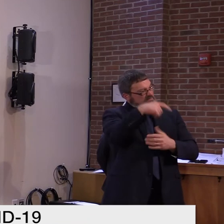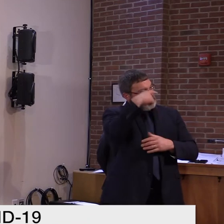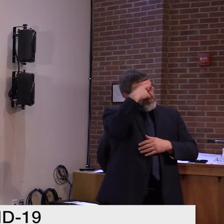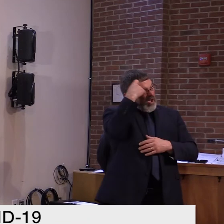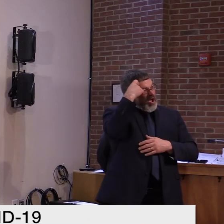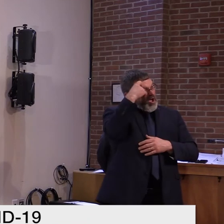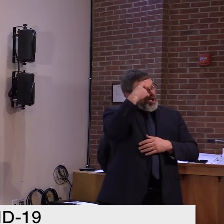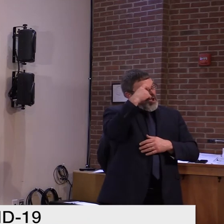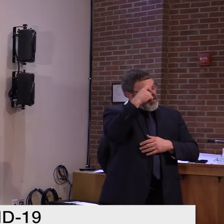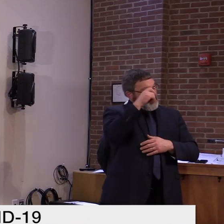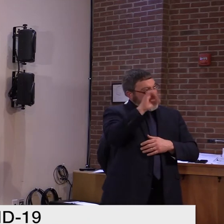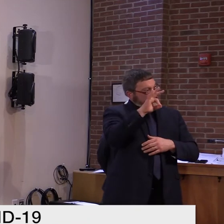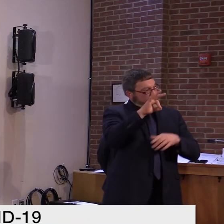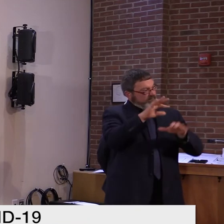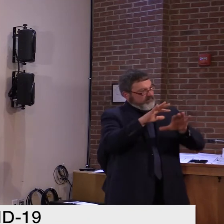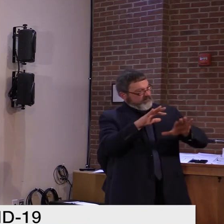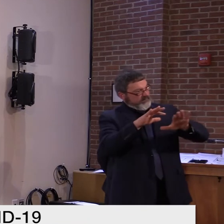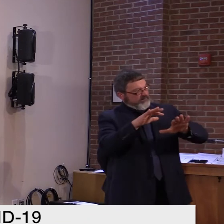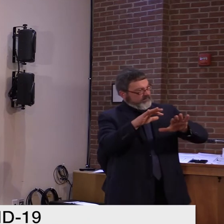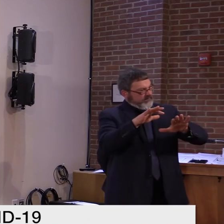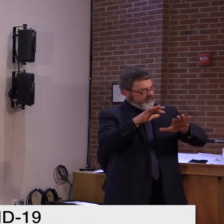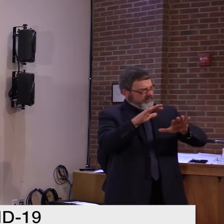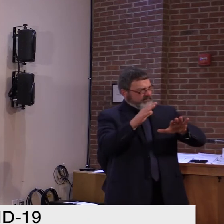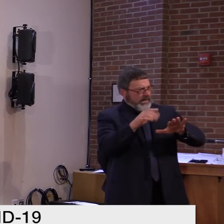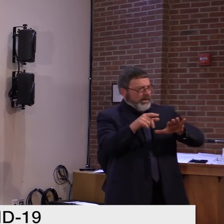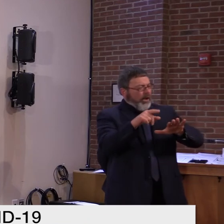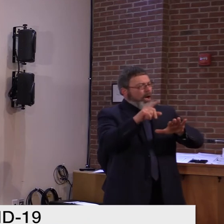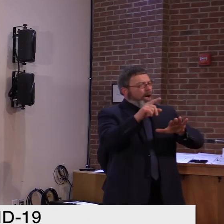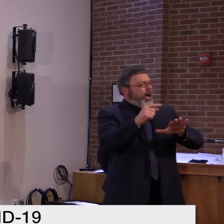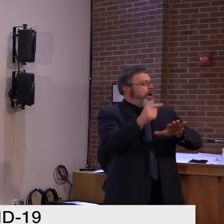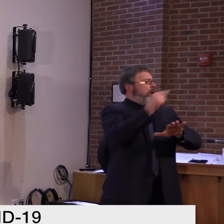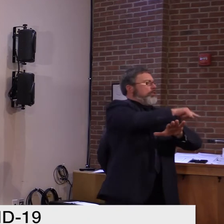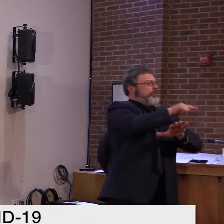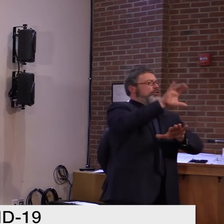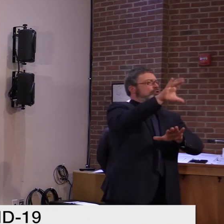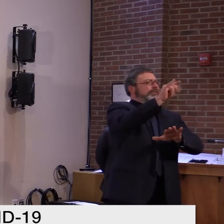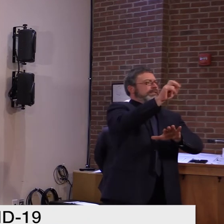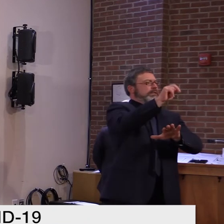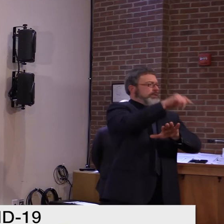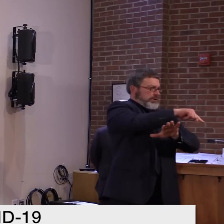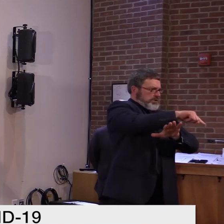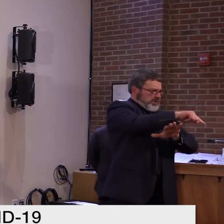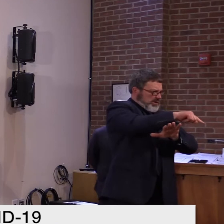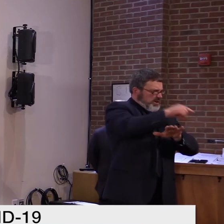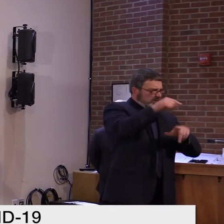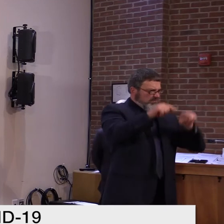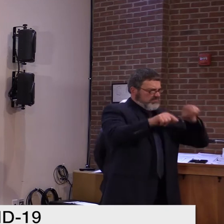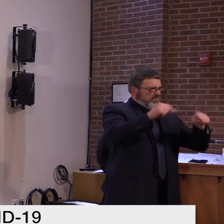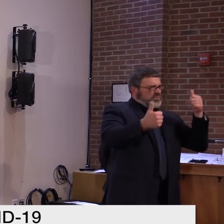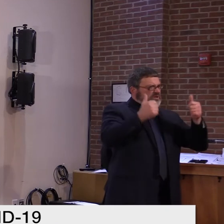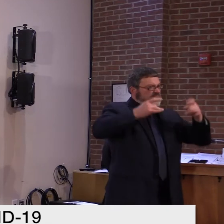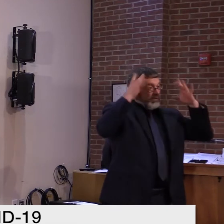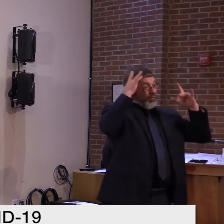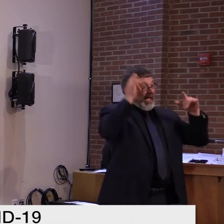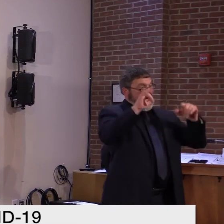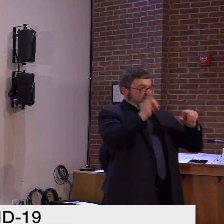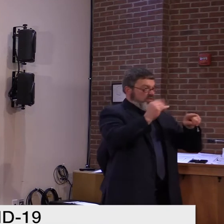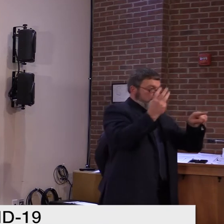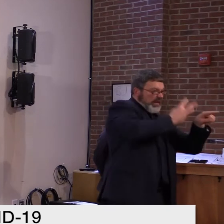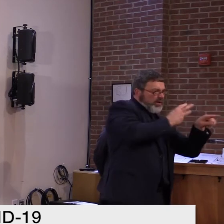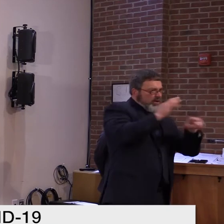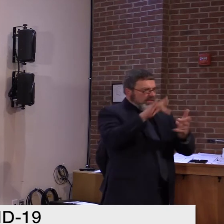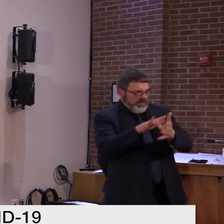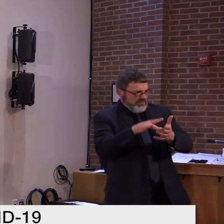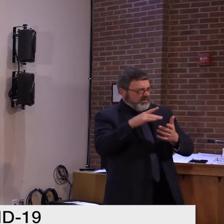What's the geographic layout? Yeah. Again, I don't know how specific we can get because it is widespread